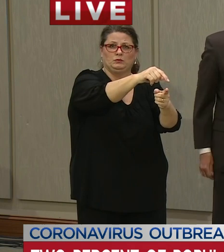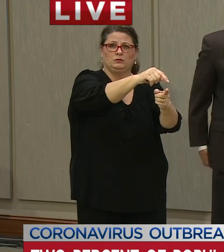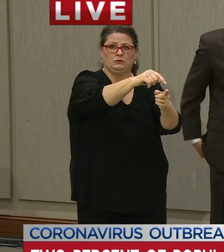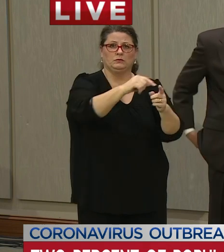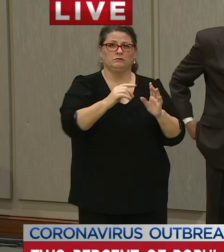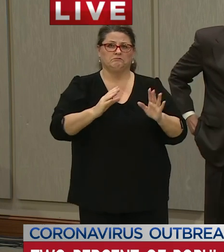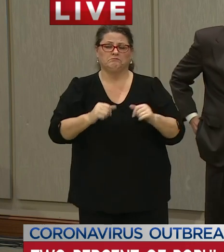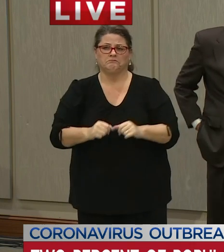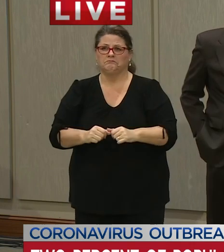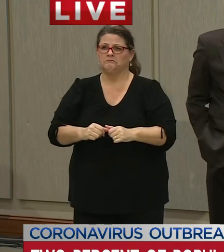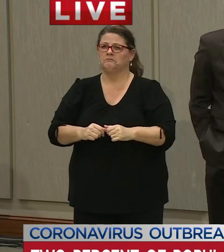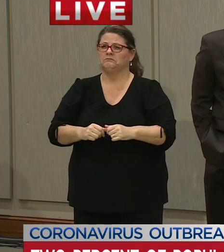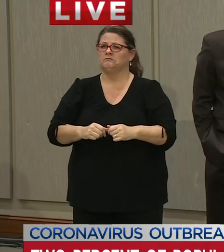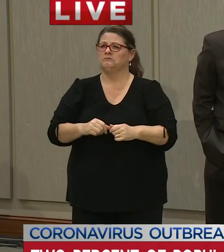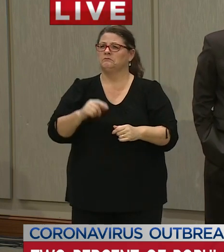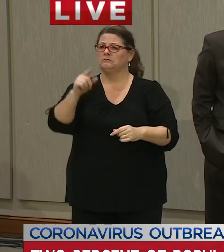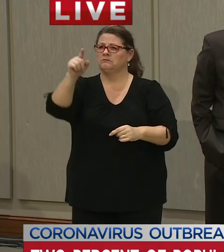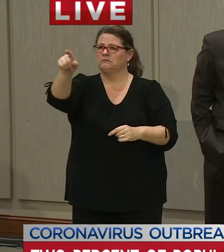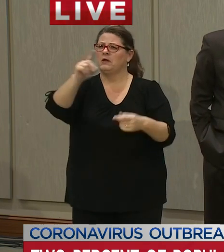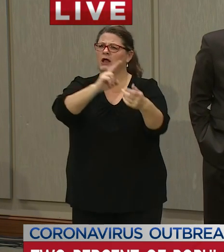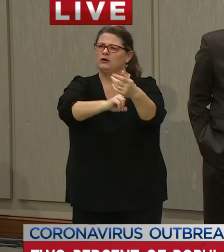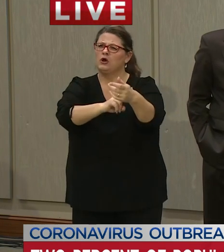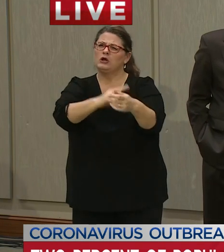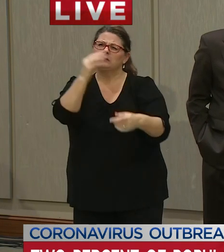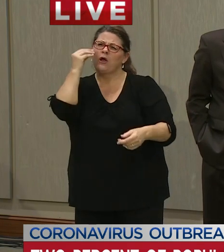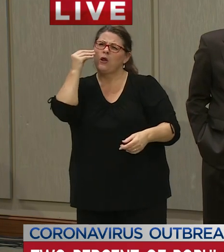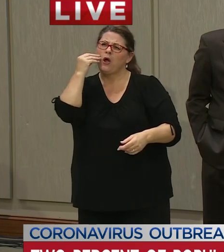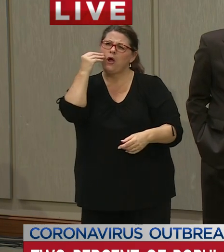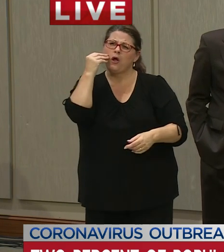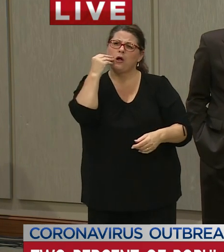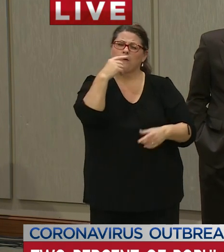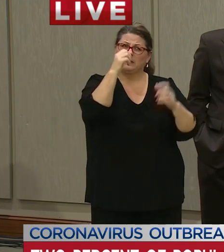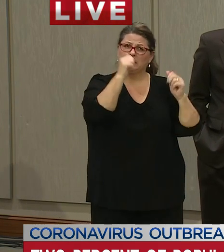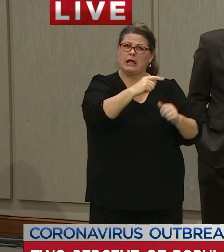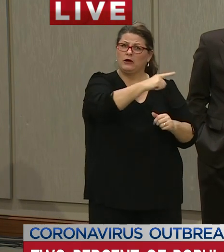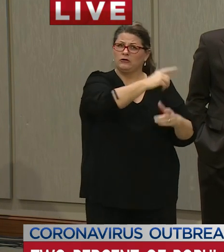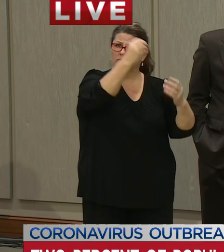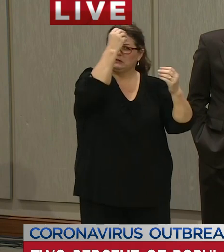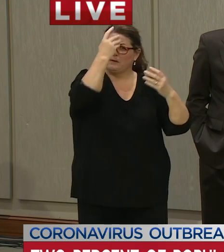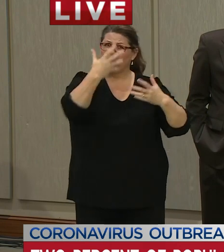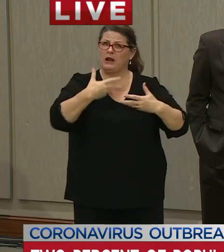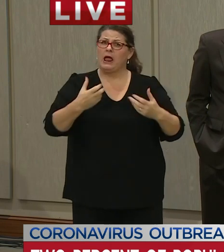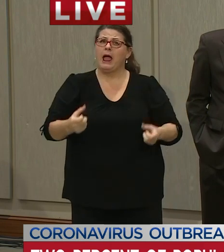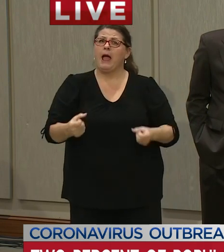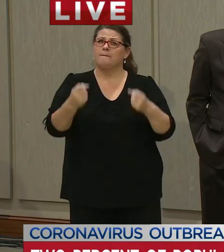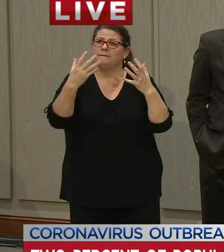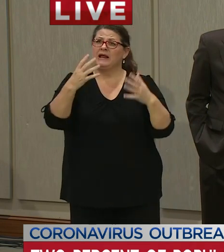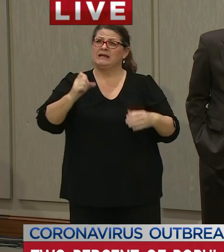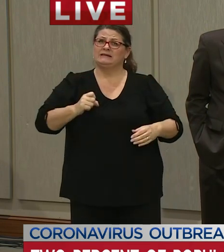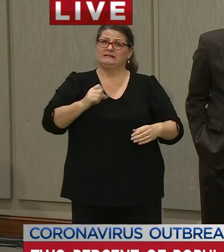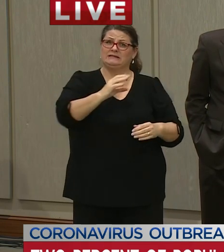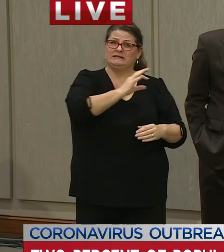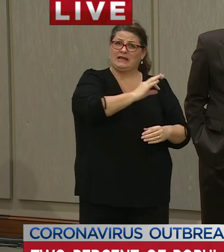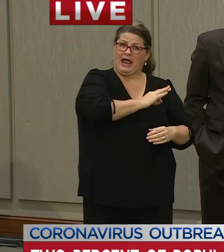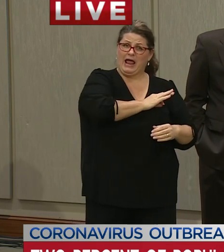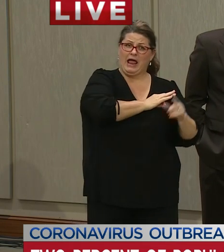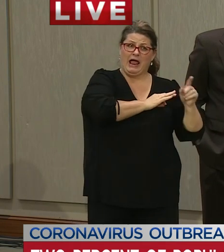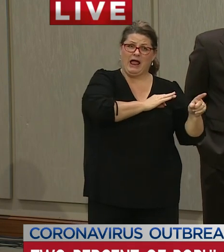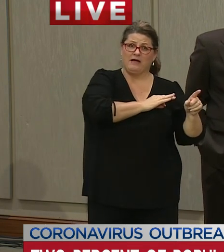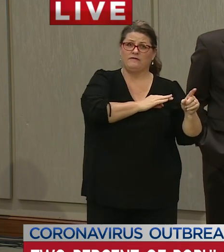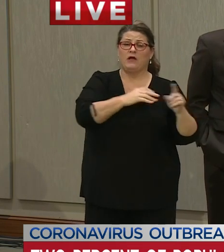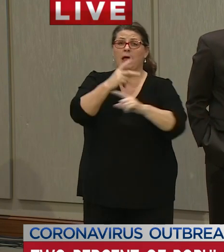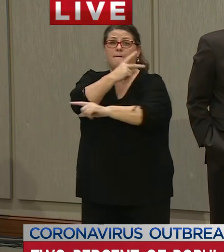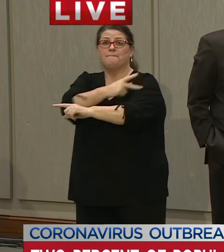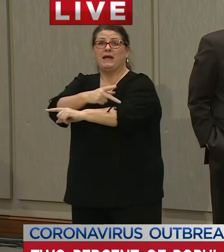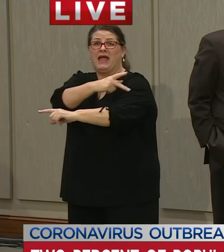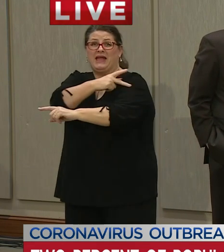yes speaking about nursing homes can you break down and release the number of staff persons patients deaths at these nurses